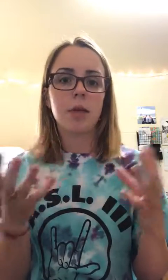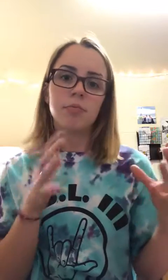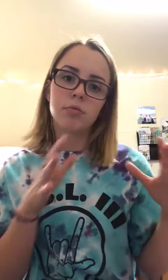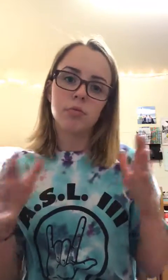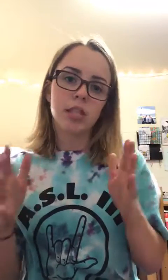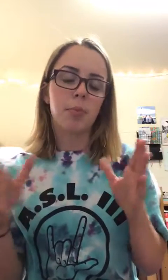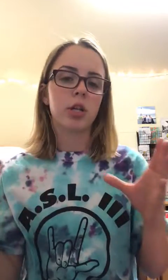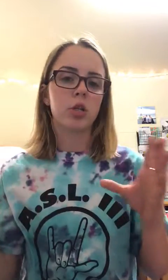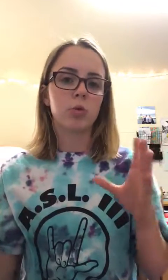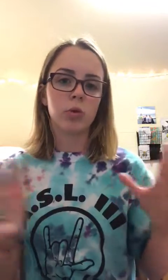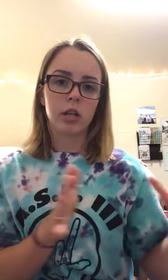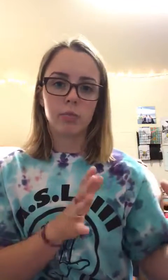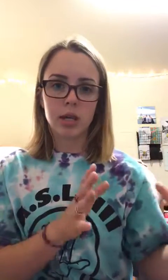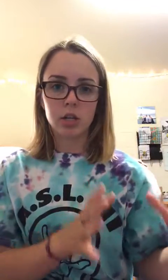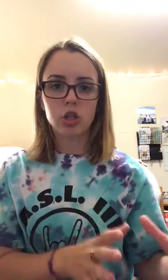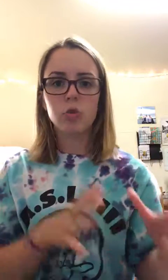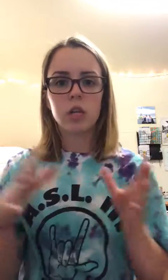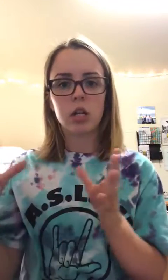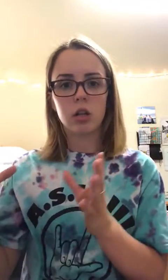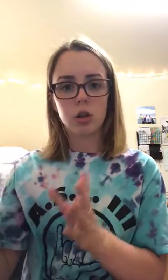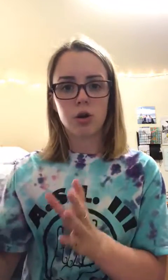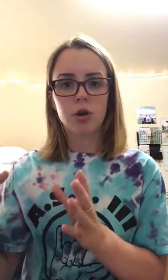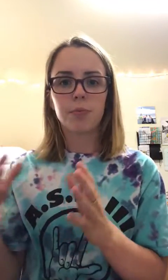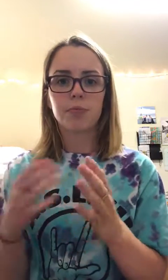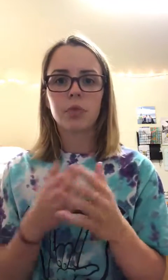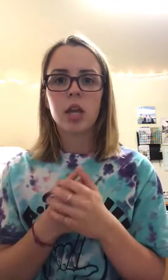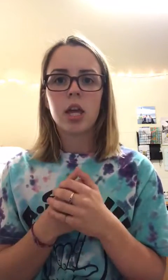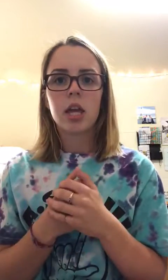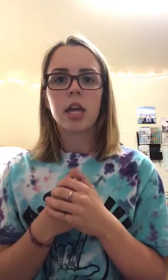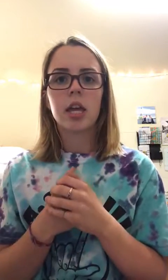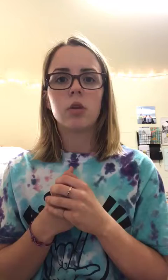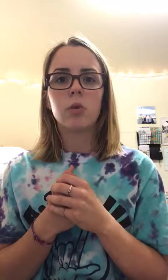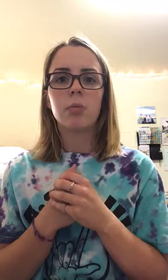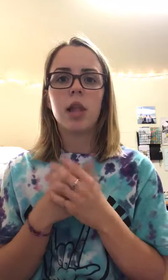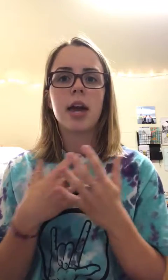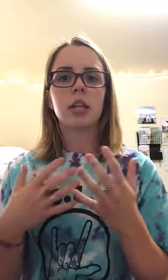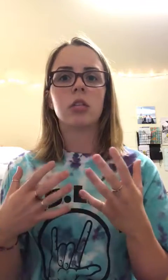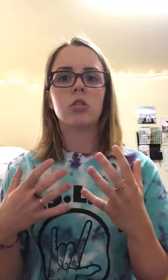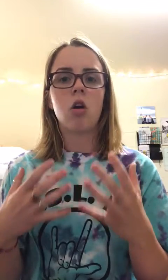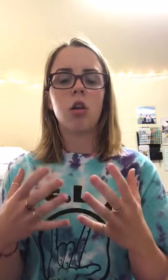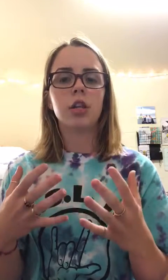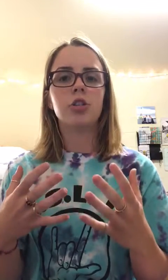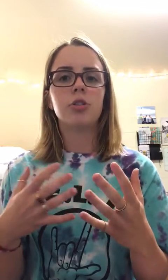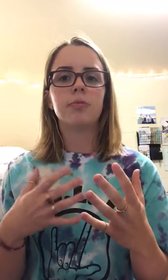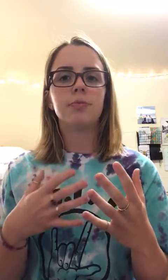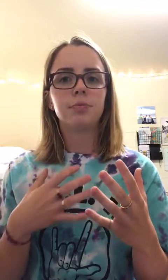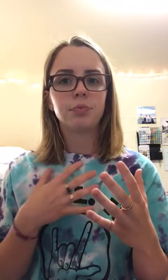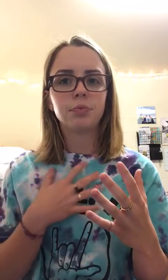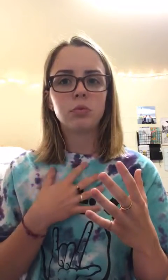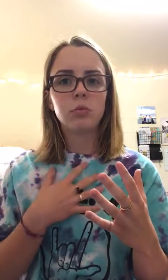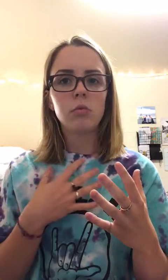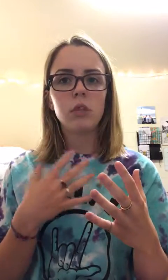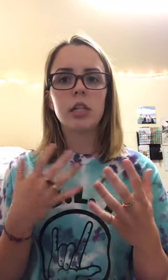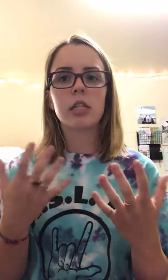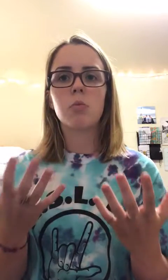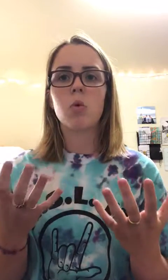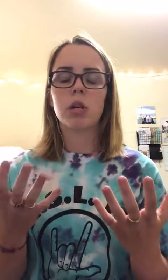that separates you between being a student and a learner. And when applying knowledge, it's important